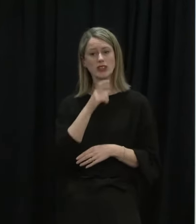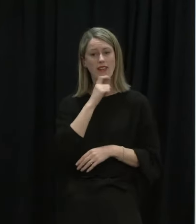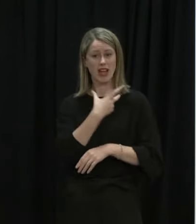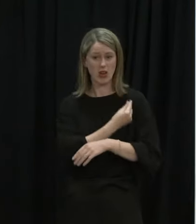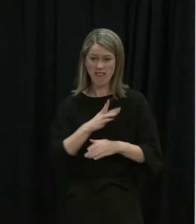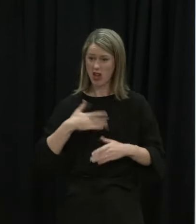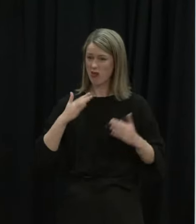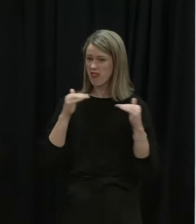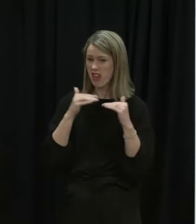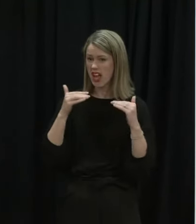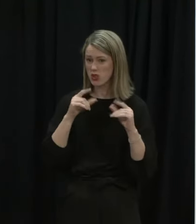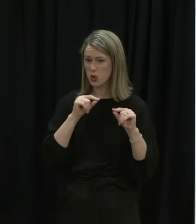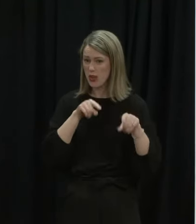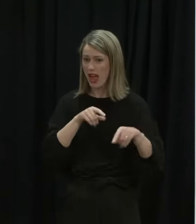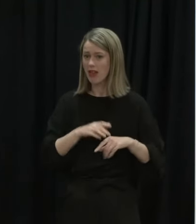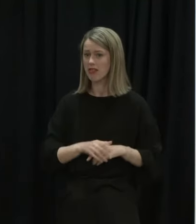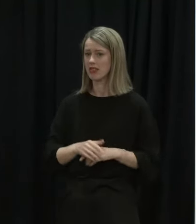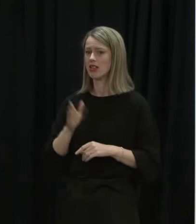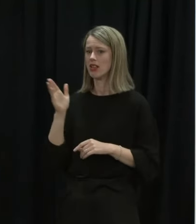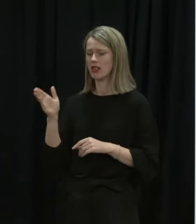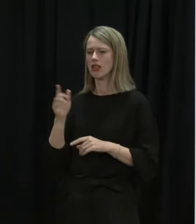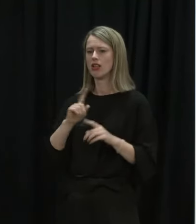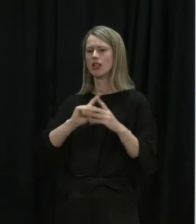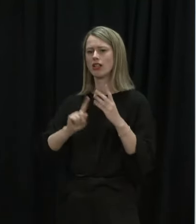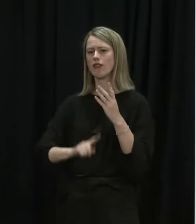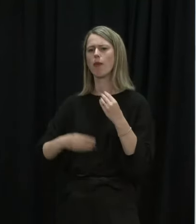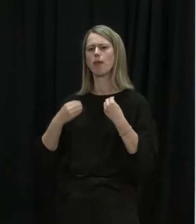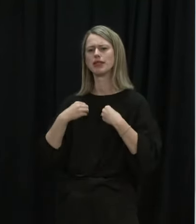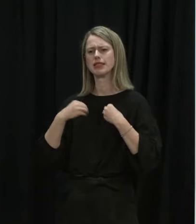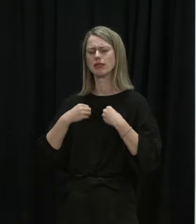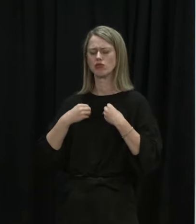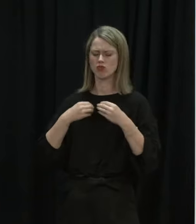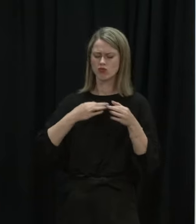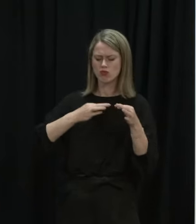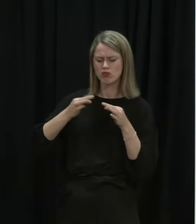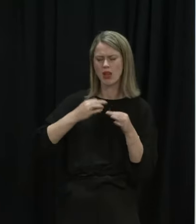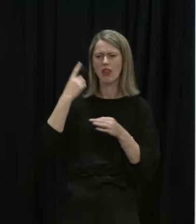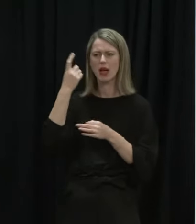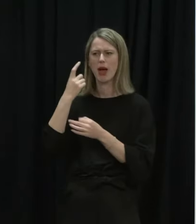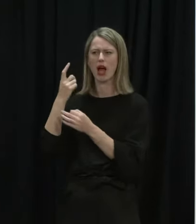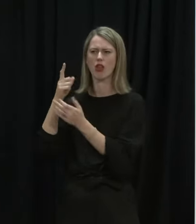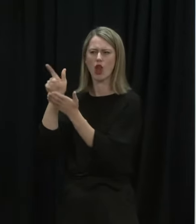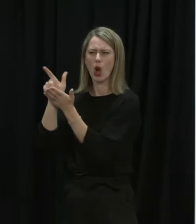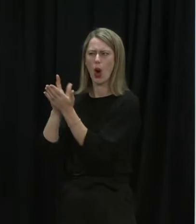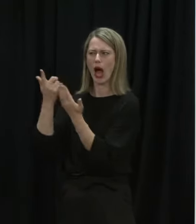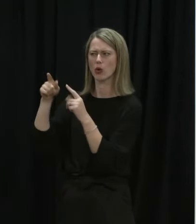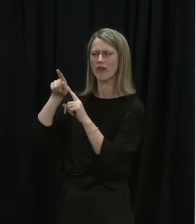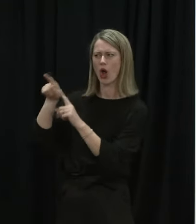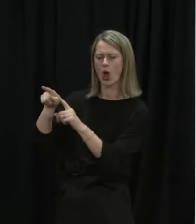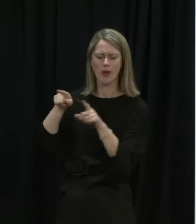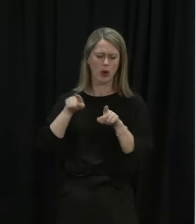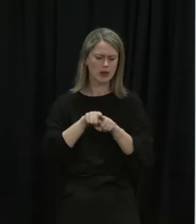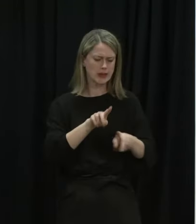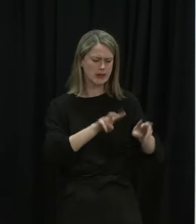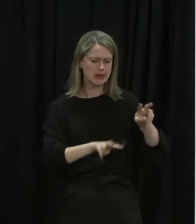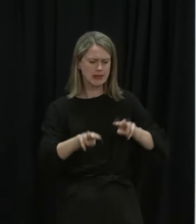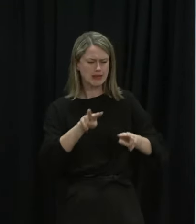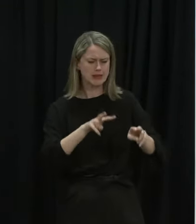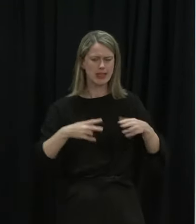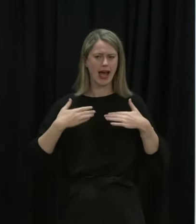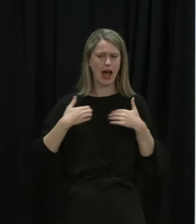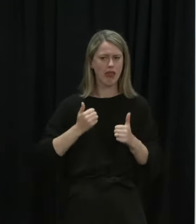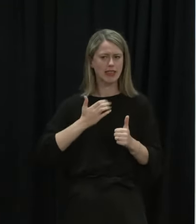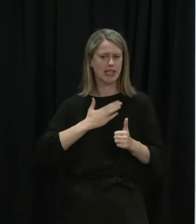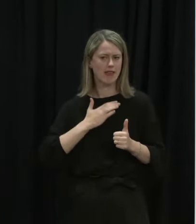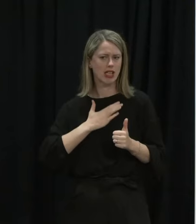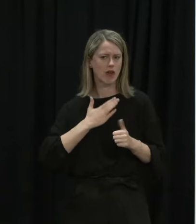it's clear that a number of businesses have been working their way through this and working out both their legal obligations but also assessing the health and safety